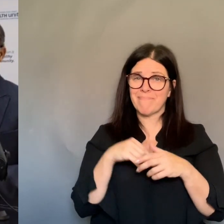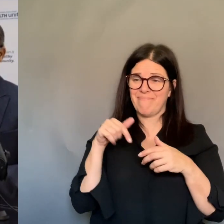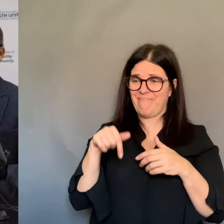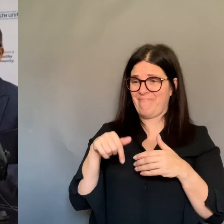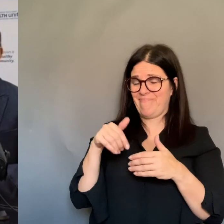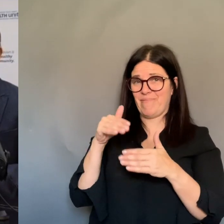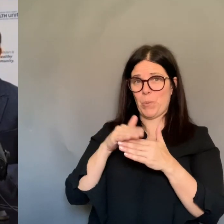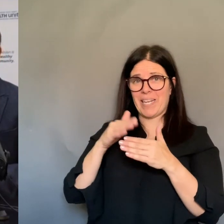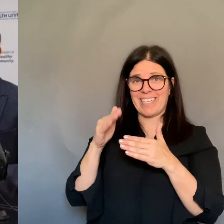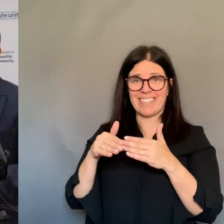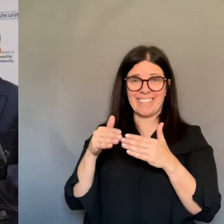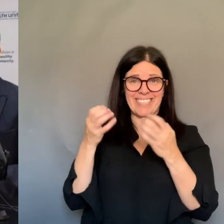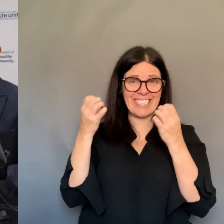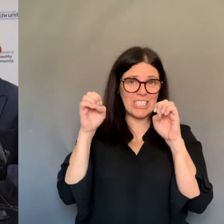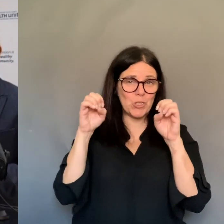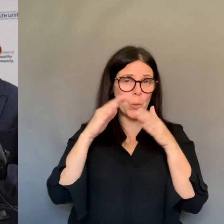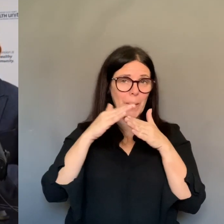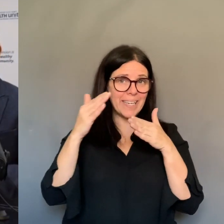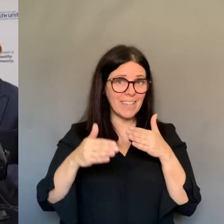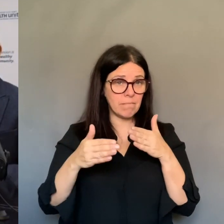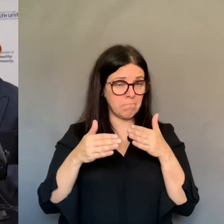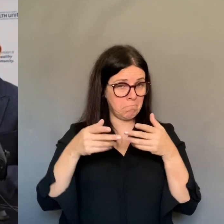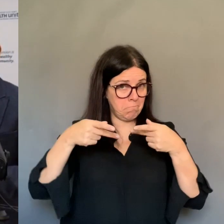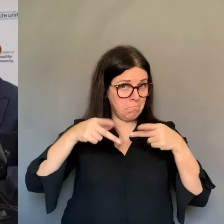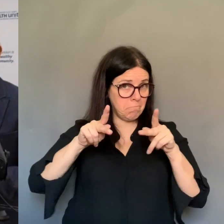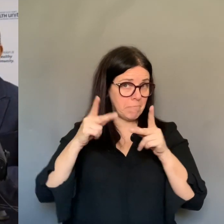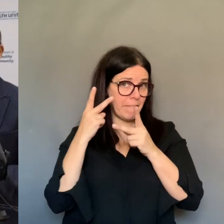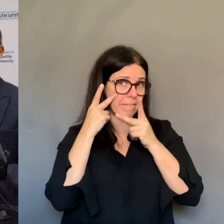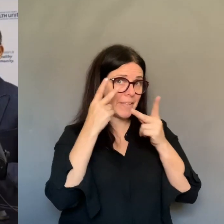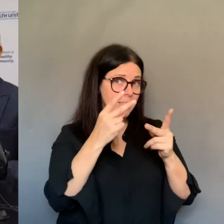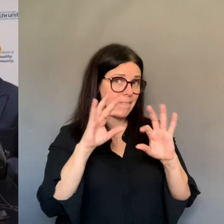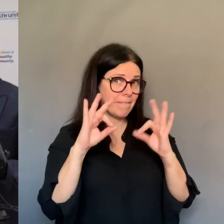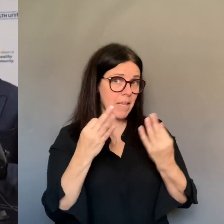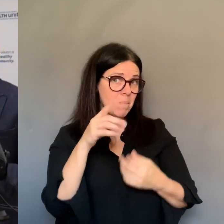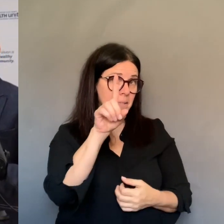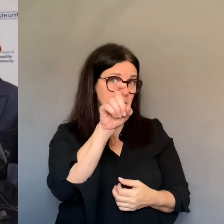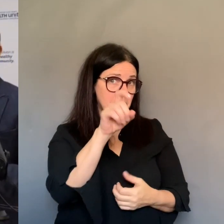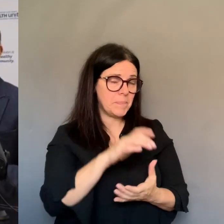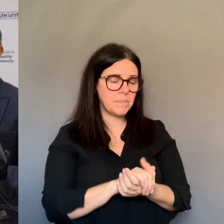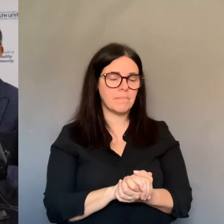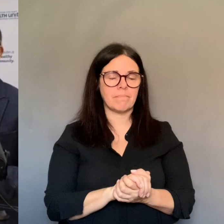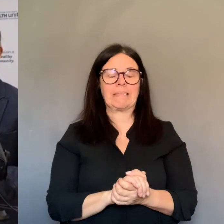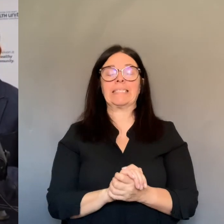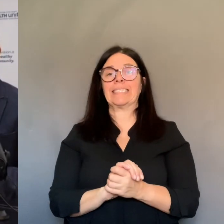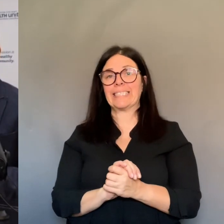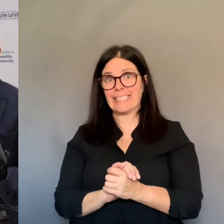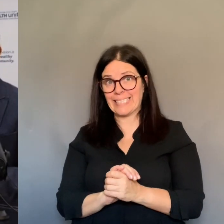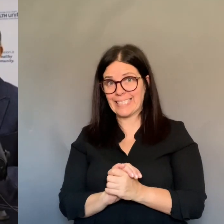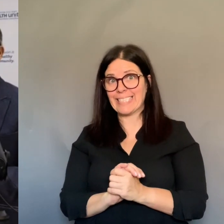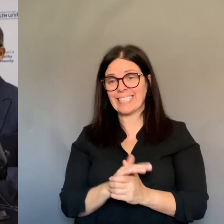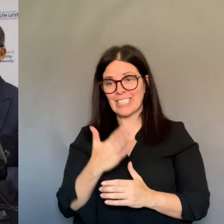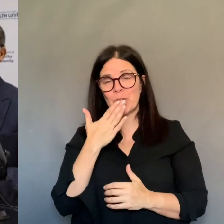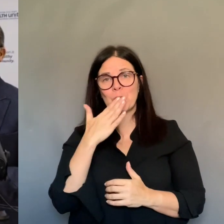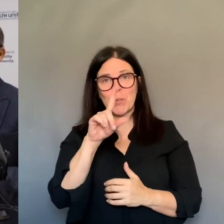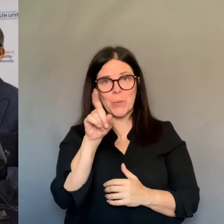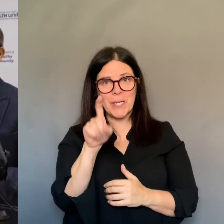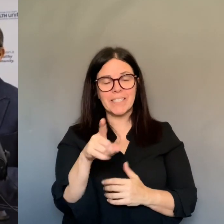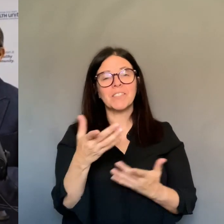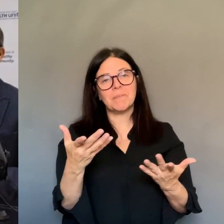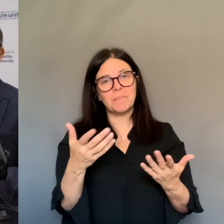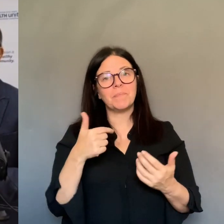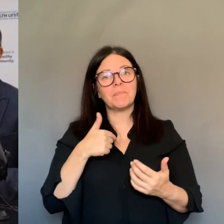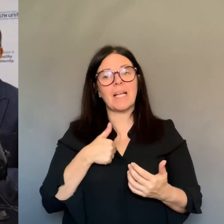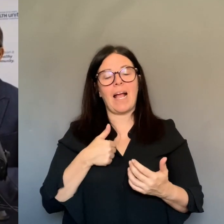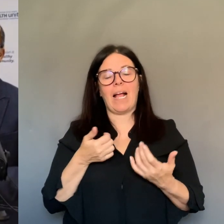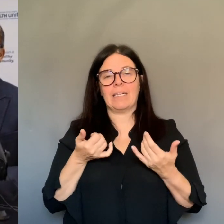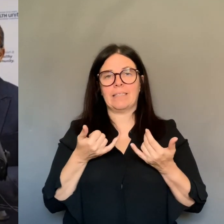That's a good question, and I think my recommendation would still be the same, that you know, it is important to stay connected, but people are now finding